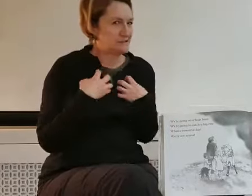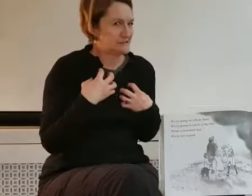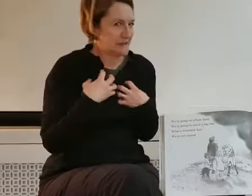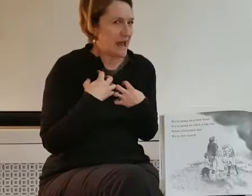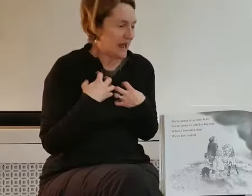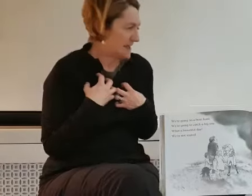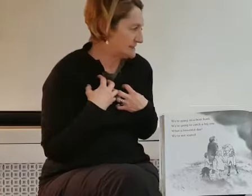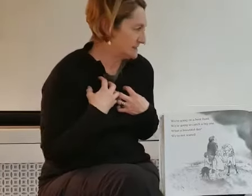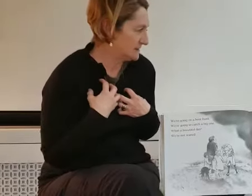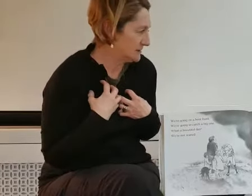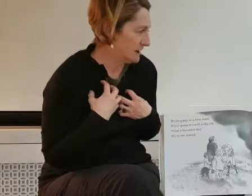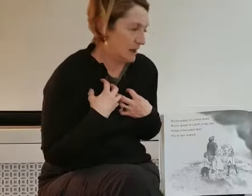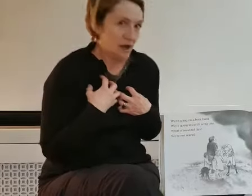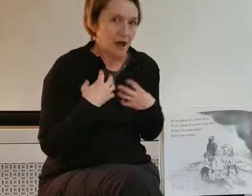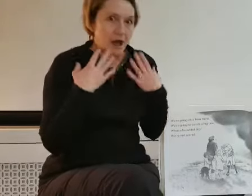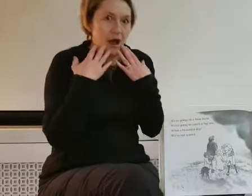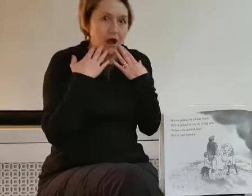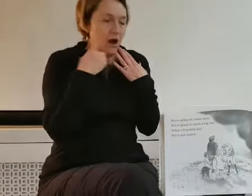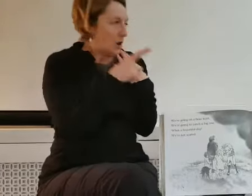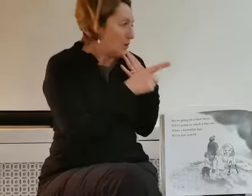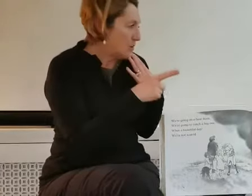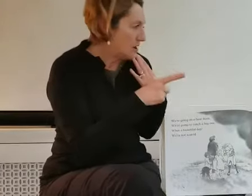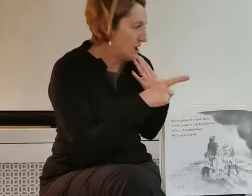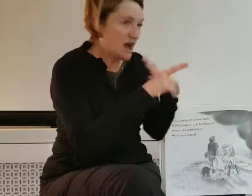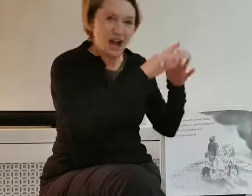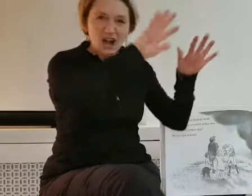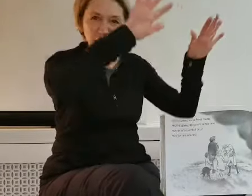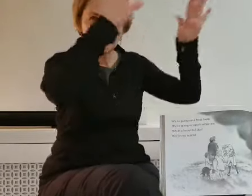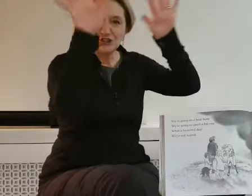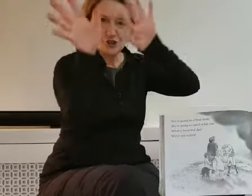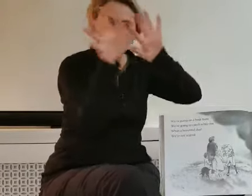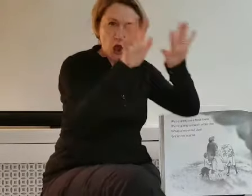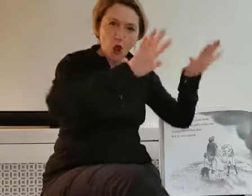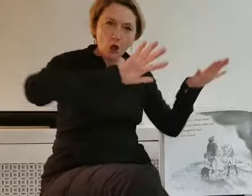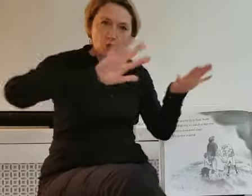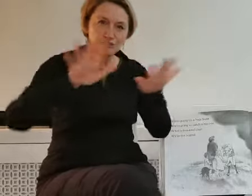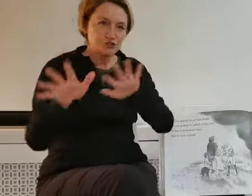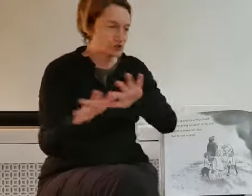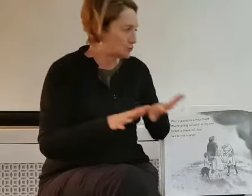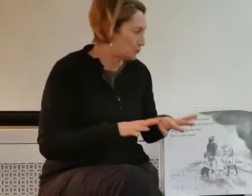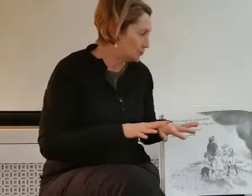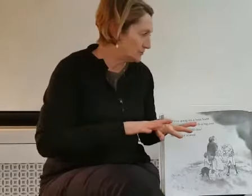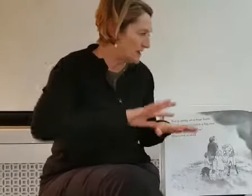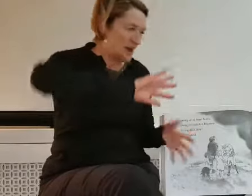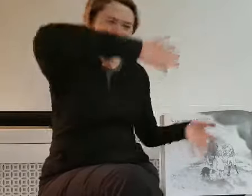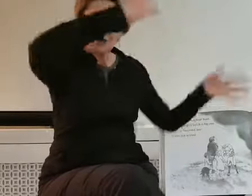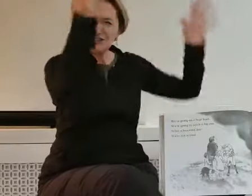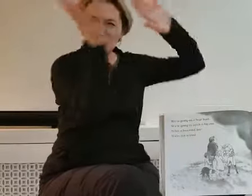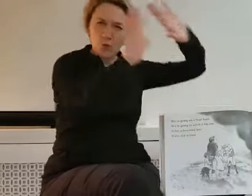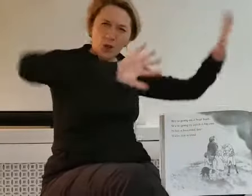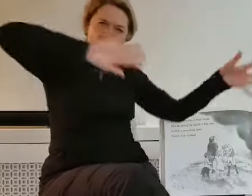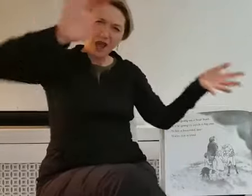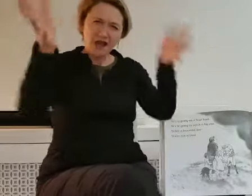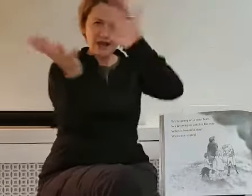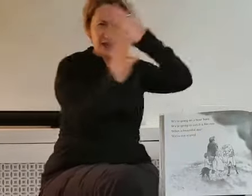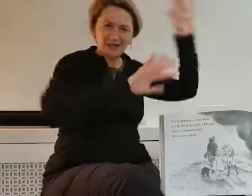scared. Uh-oh. A snow storm. A swirling,